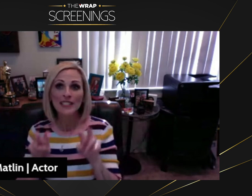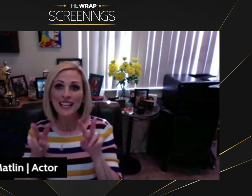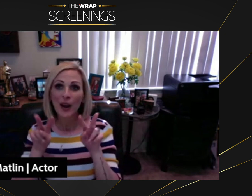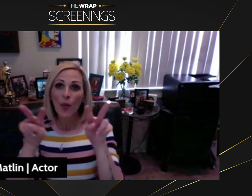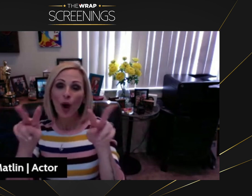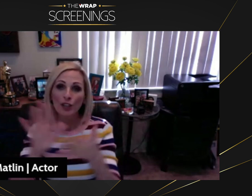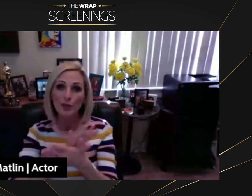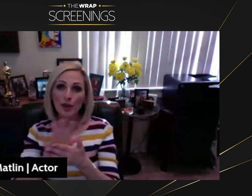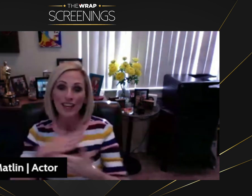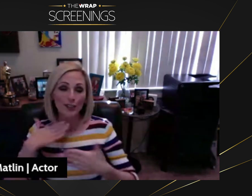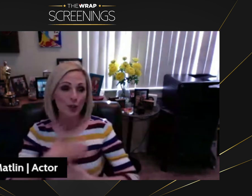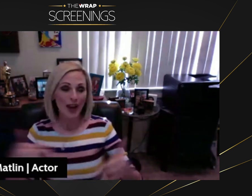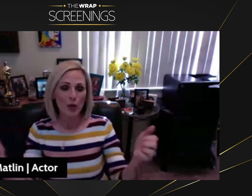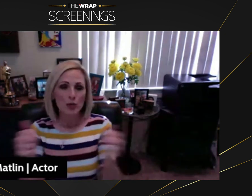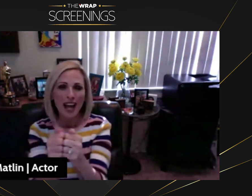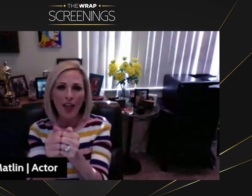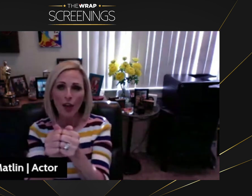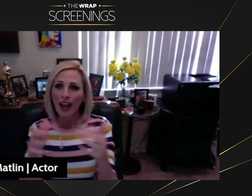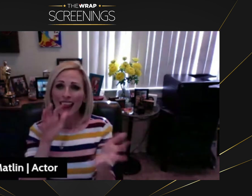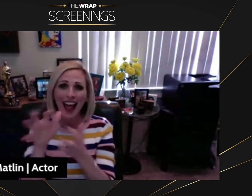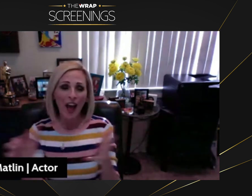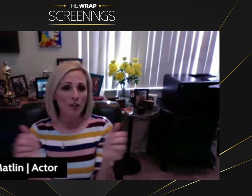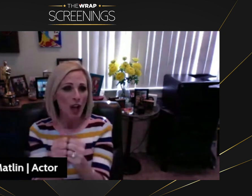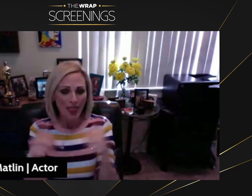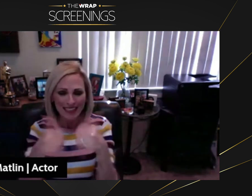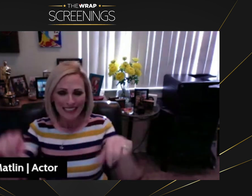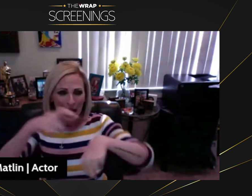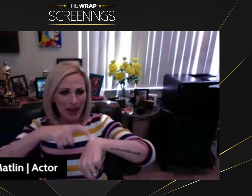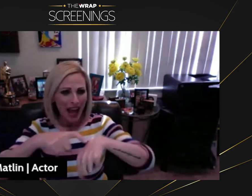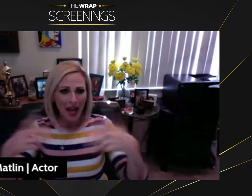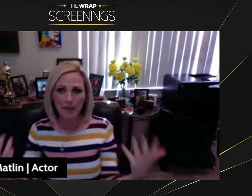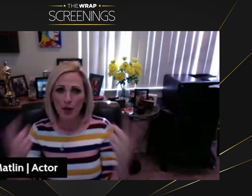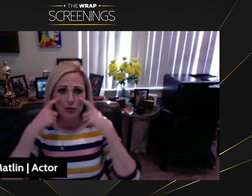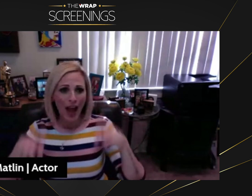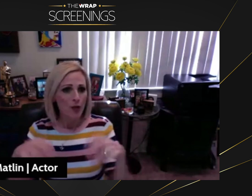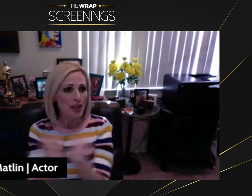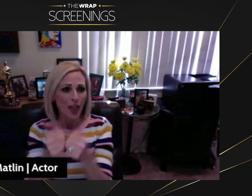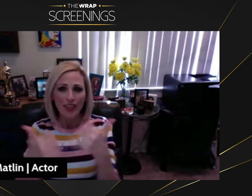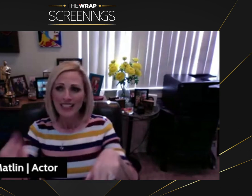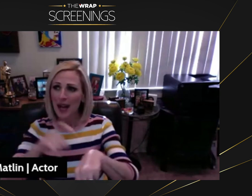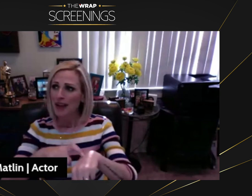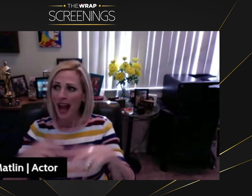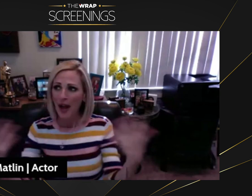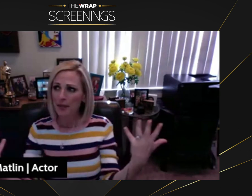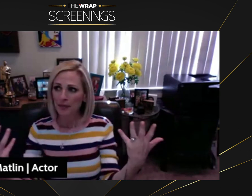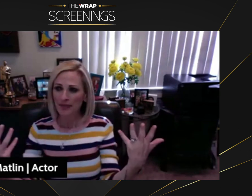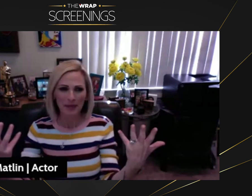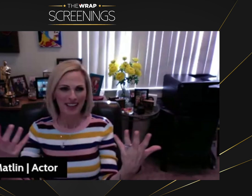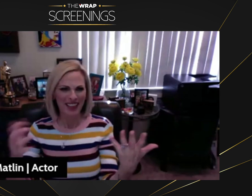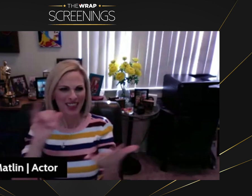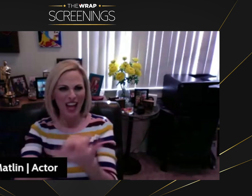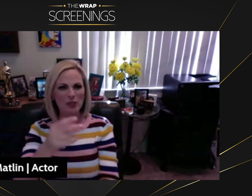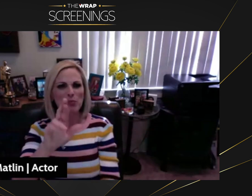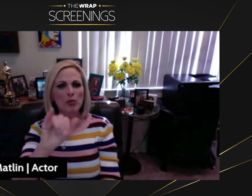with our family and friends, people who are hearing, people who are deaf, watching the movie together. Together, together, laughing together at the same time, crying together